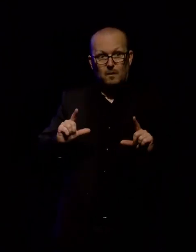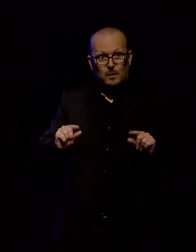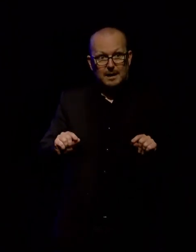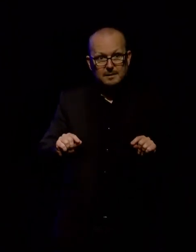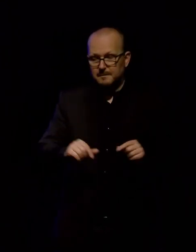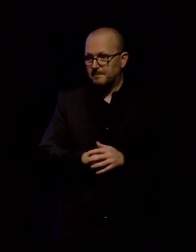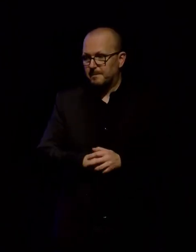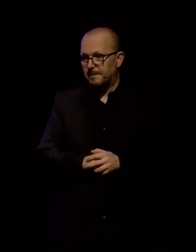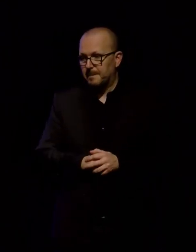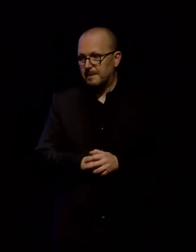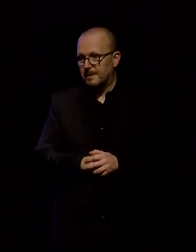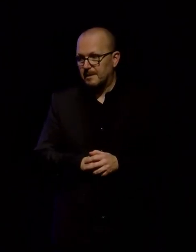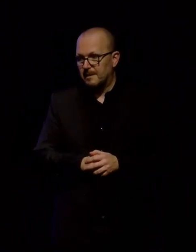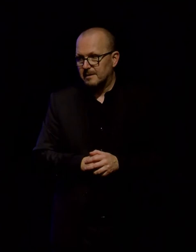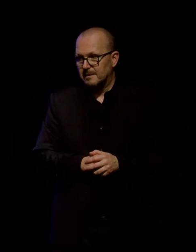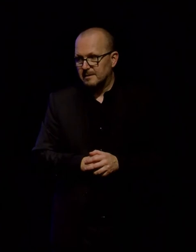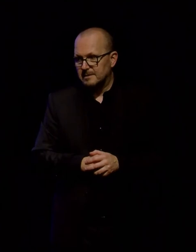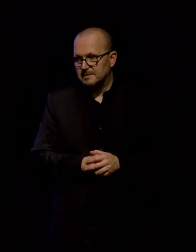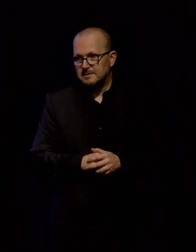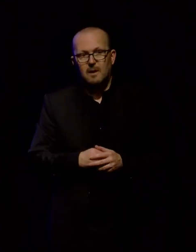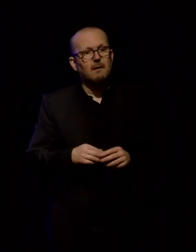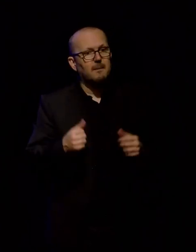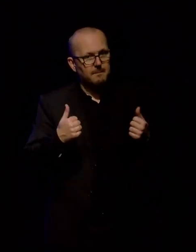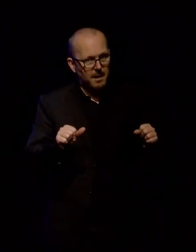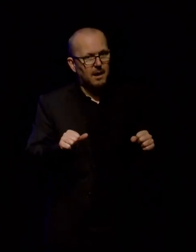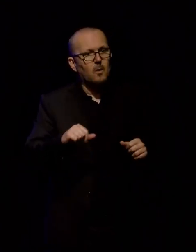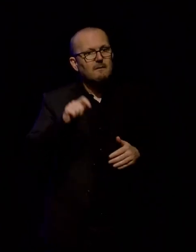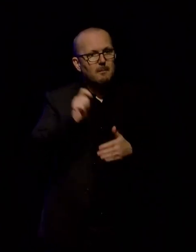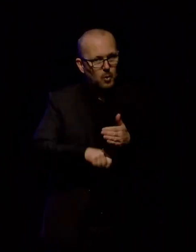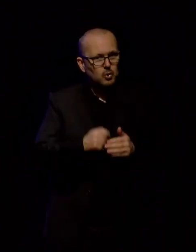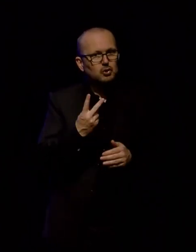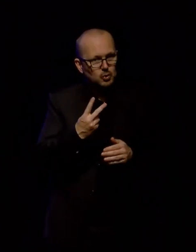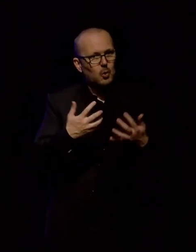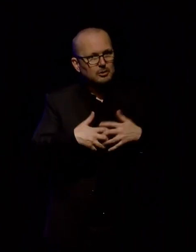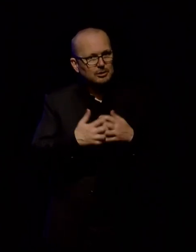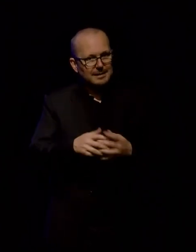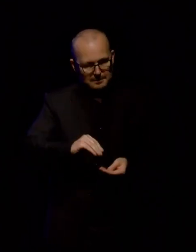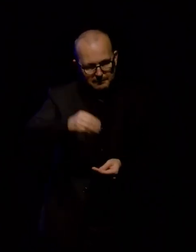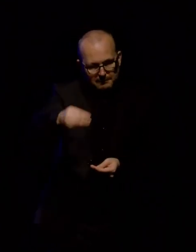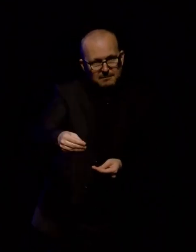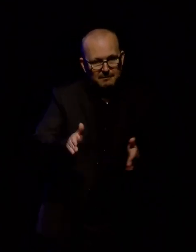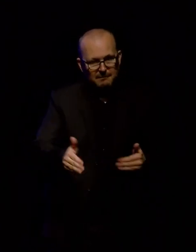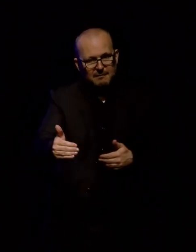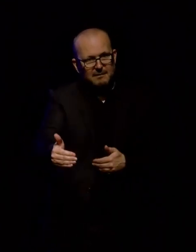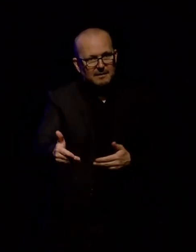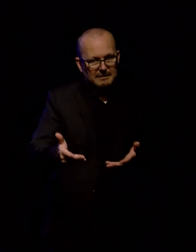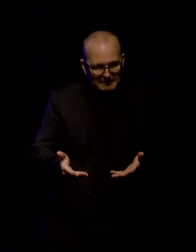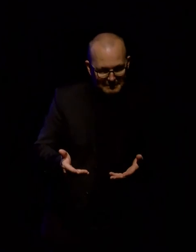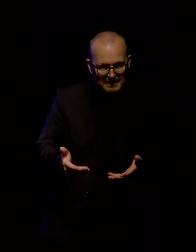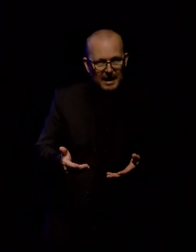So we have actually bought two machines. And I could talk to you for maybe half an hour about my first time trying to navigate procurement.